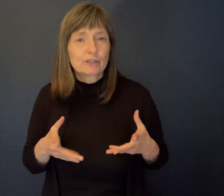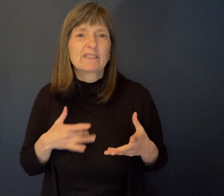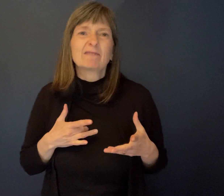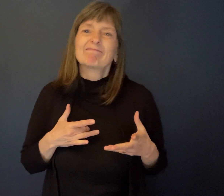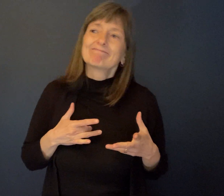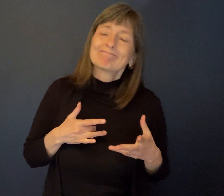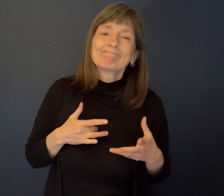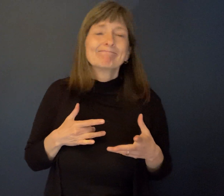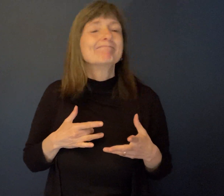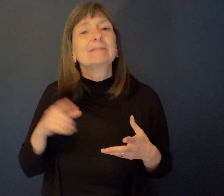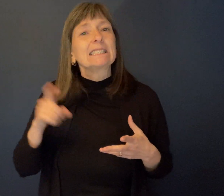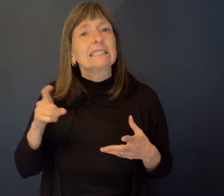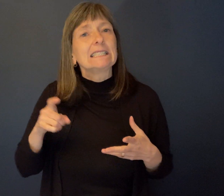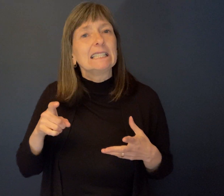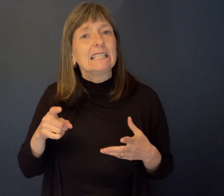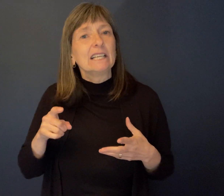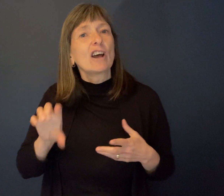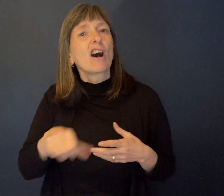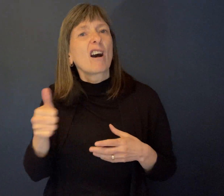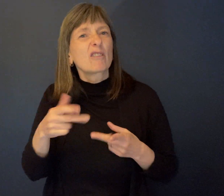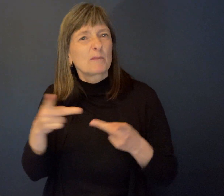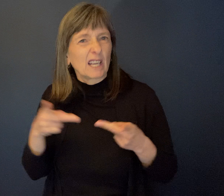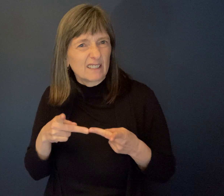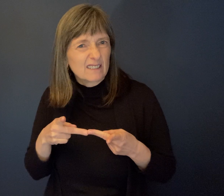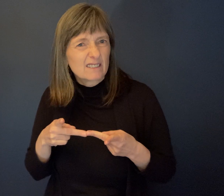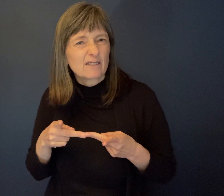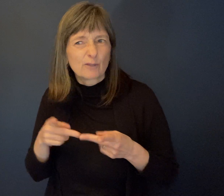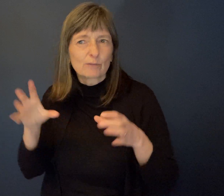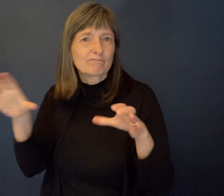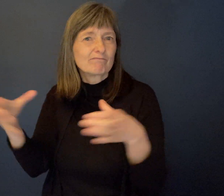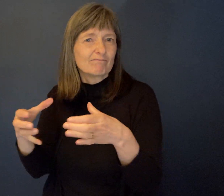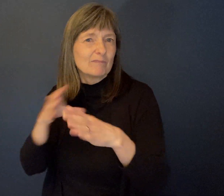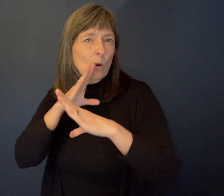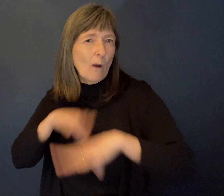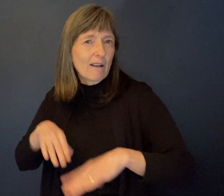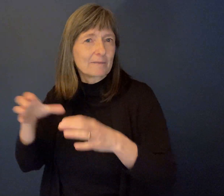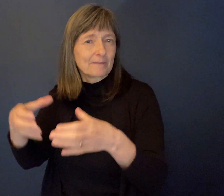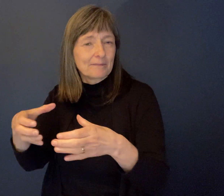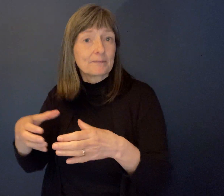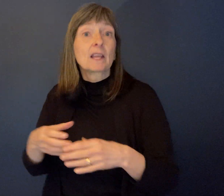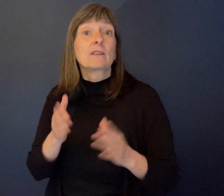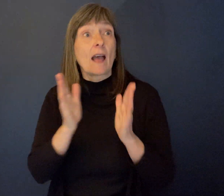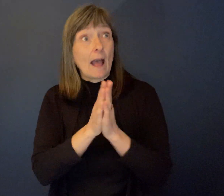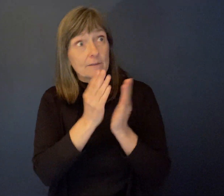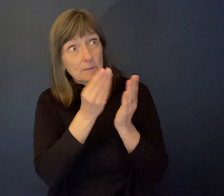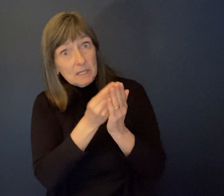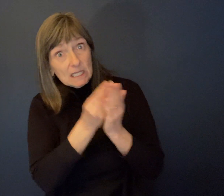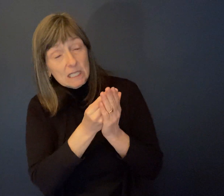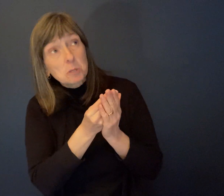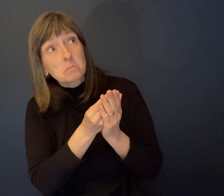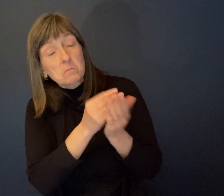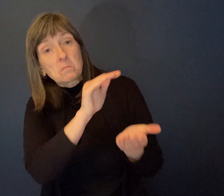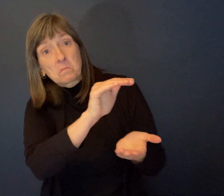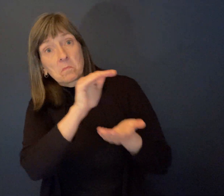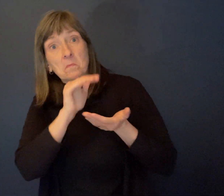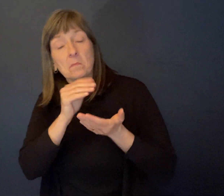a need for another place for people to gather. They applied for funding and purchased the building on Mary meeting road